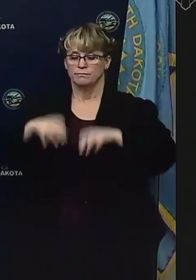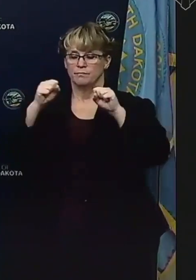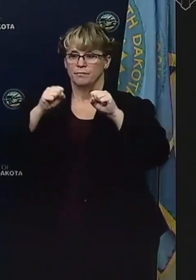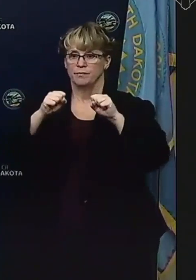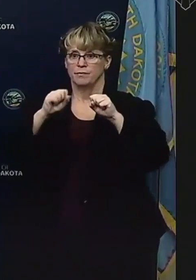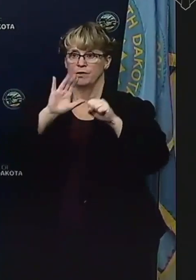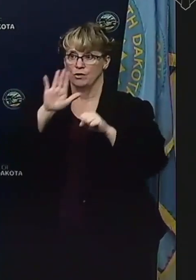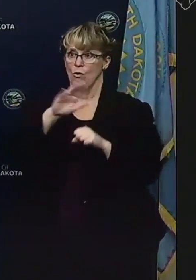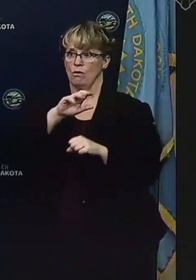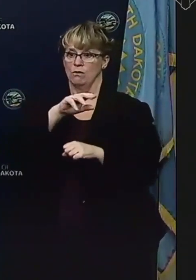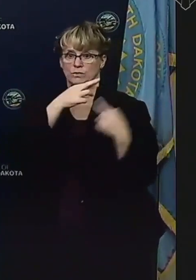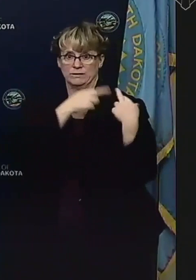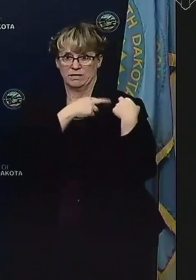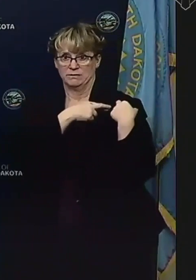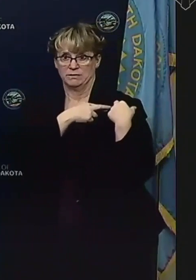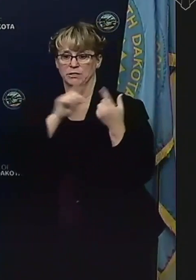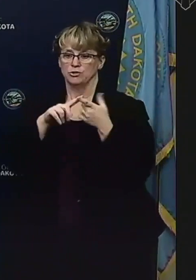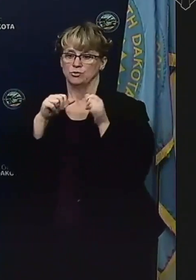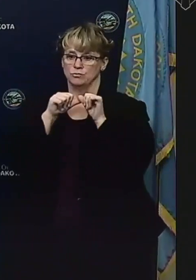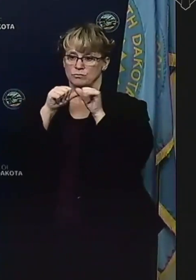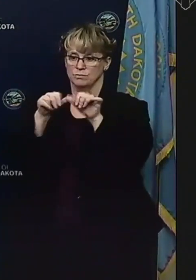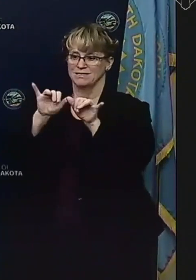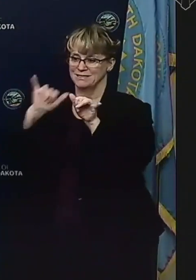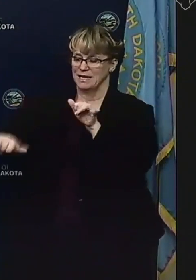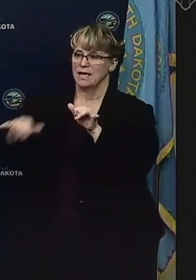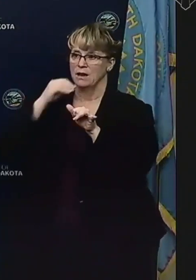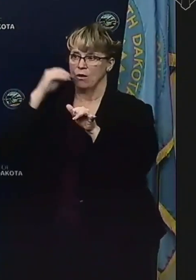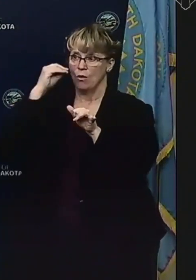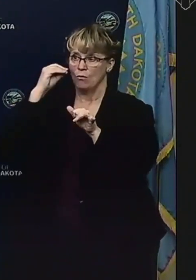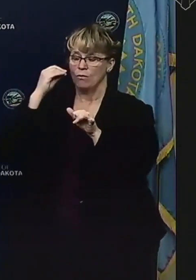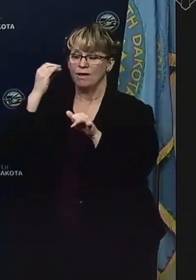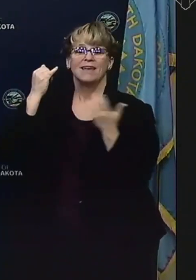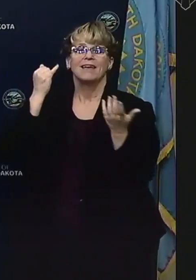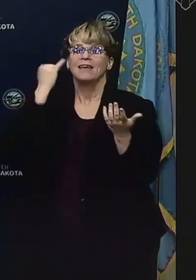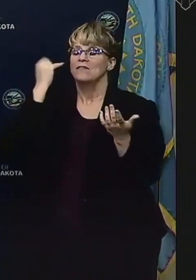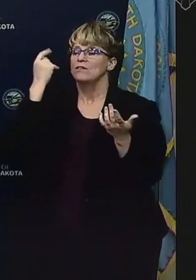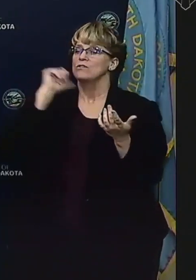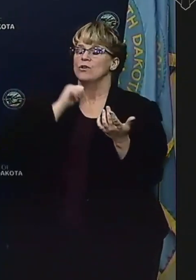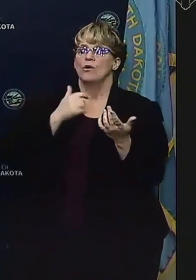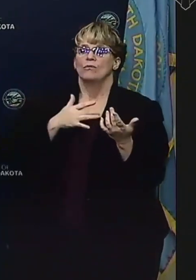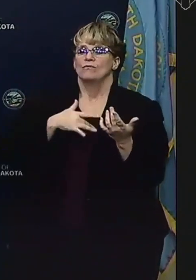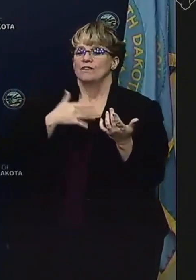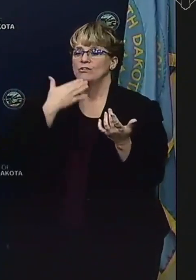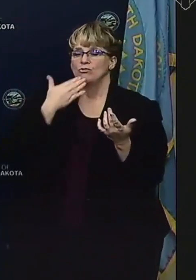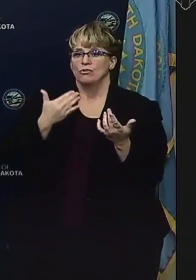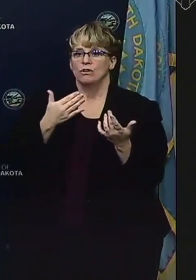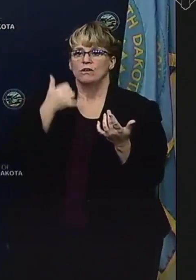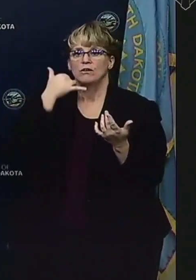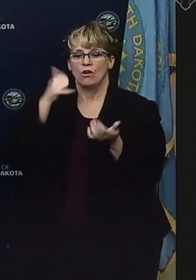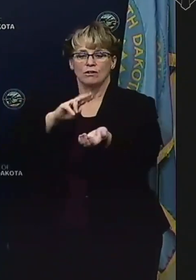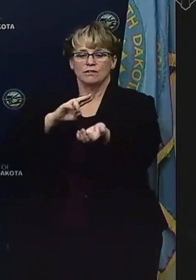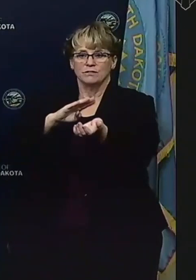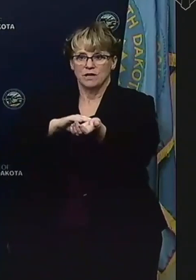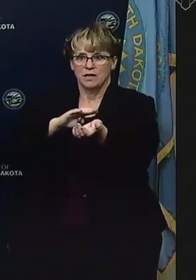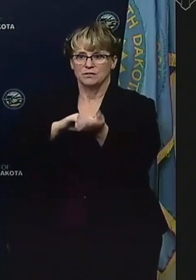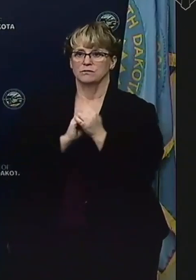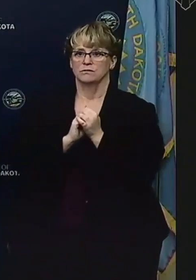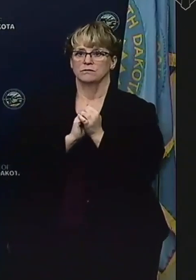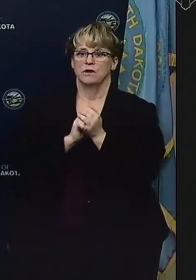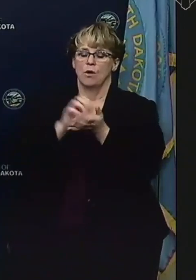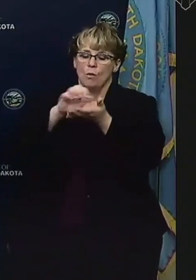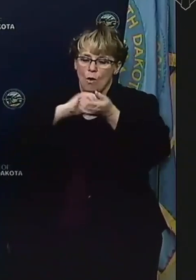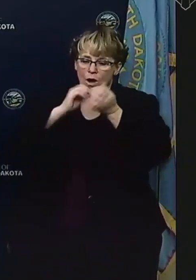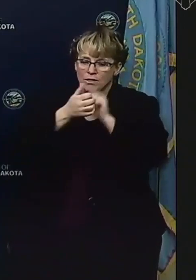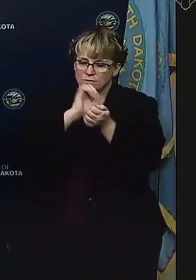personal responsibility to continue to stay at home. If you don't feel good, you call your doctor. Continue to wash your